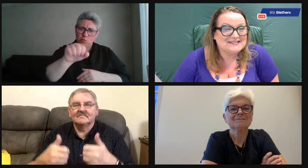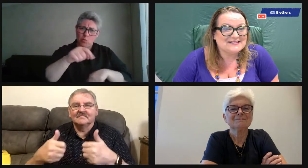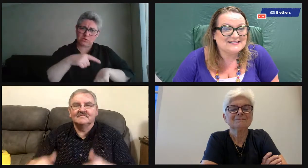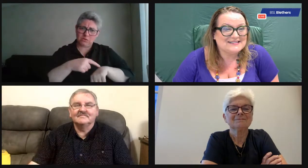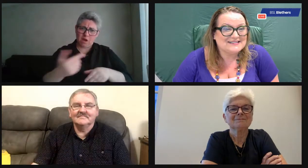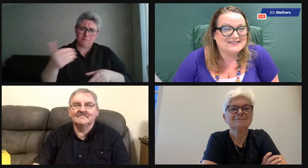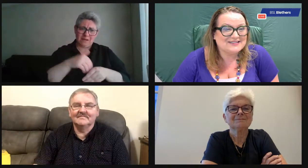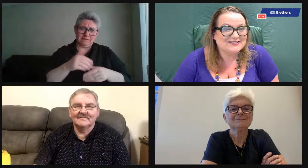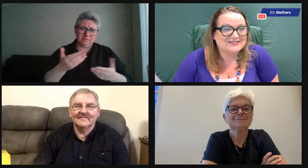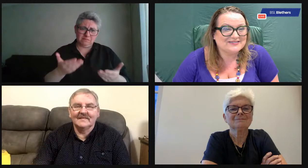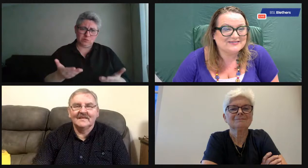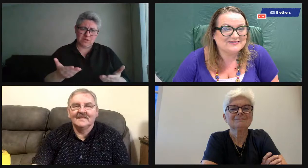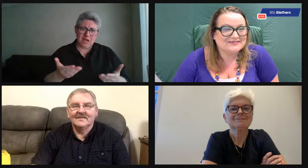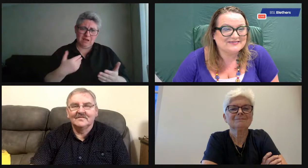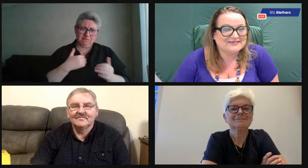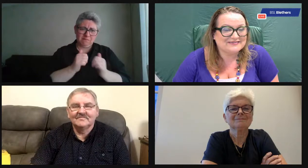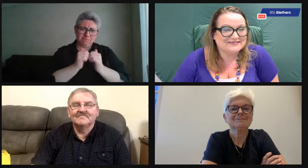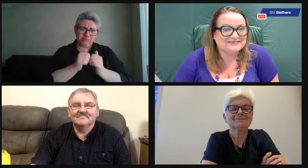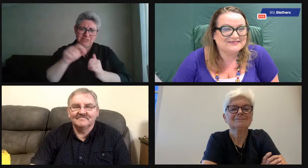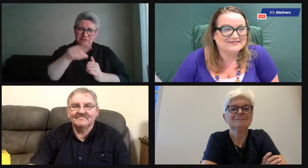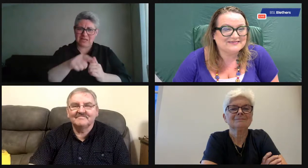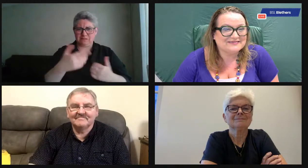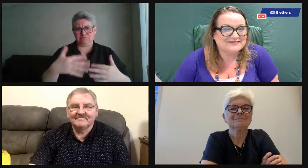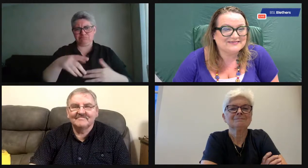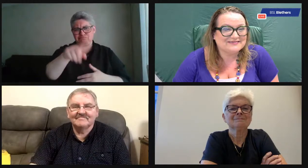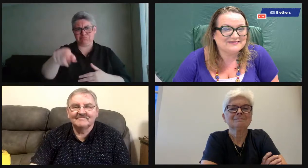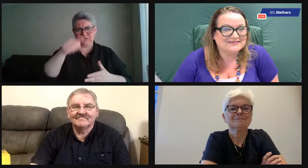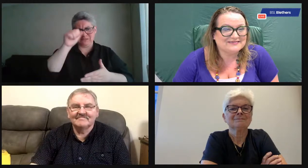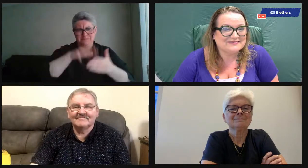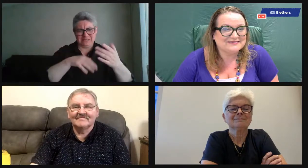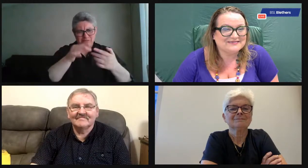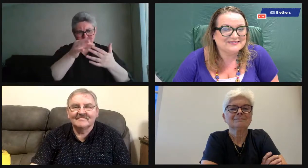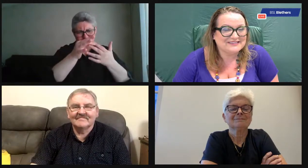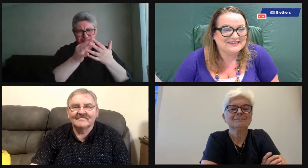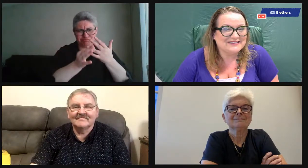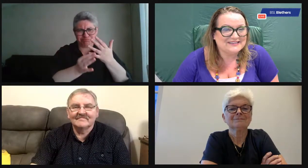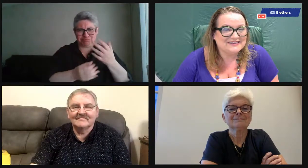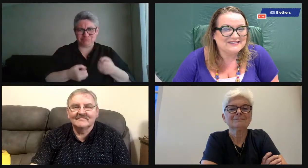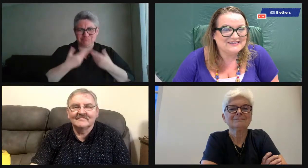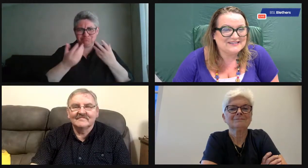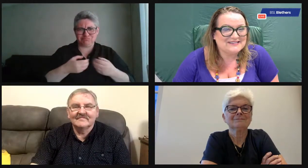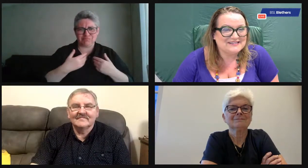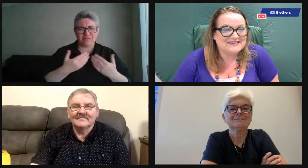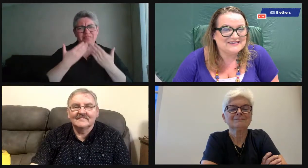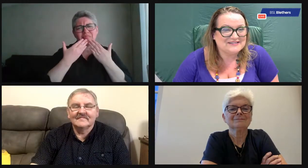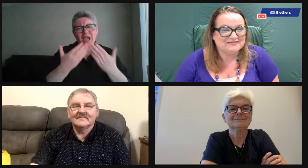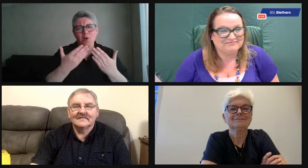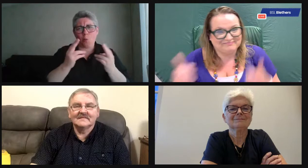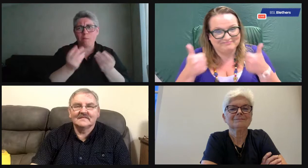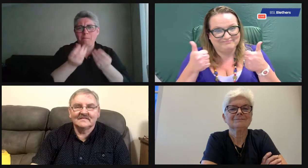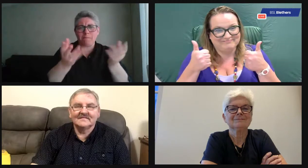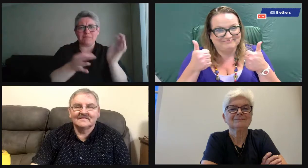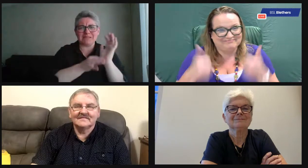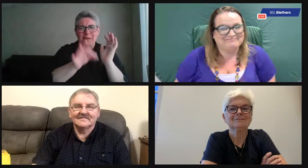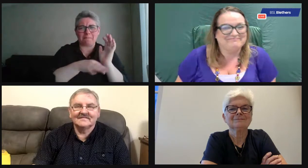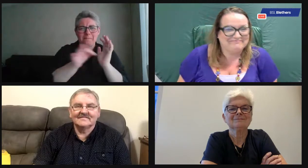Deaf Club or whatever organization you run. And I'd like to thank our presenters for being involved today and for your